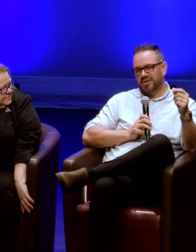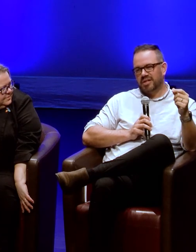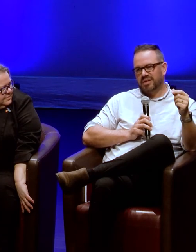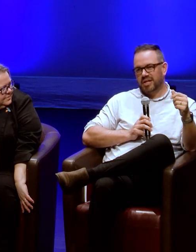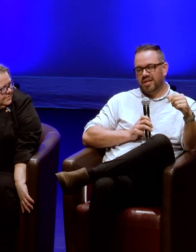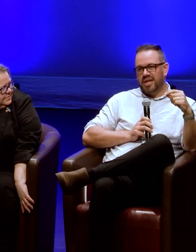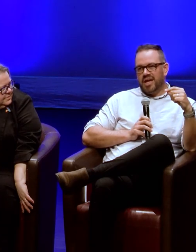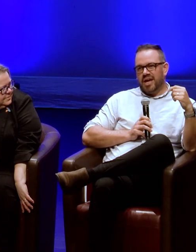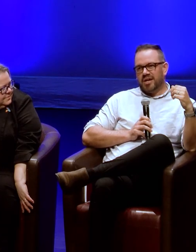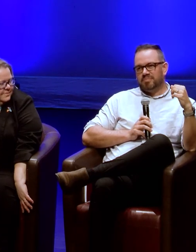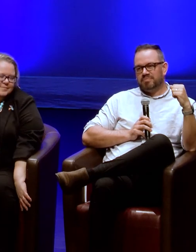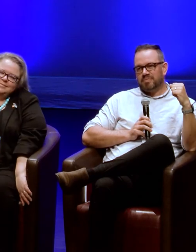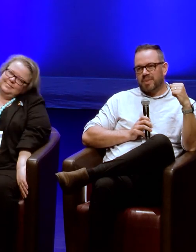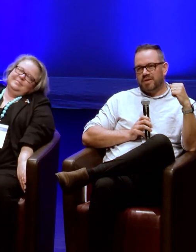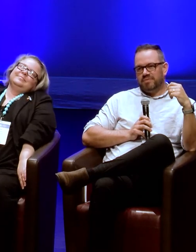Um,